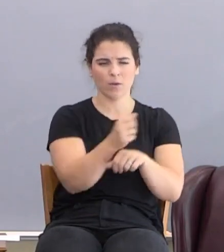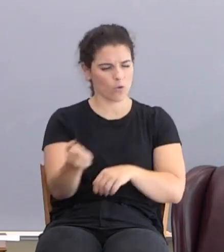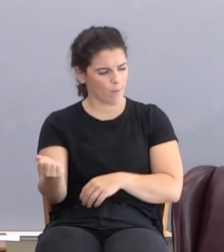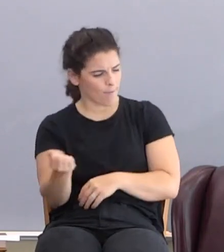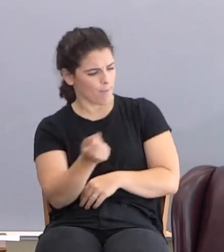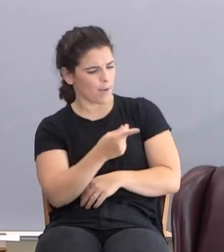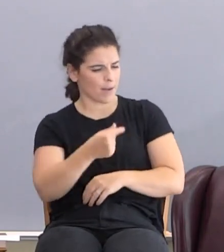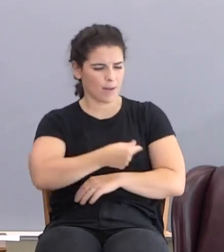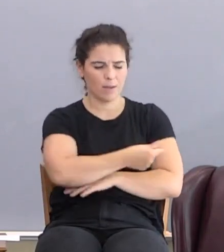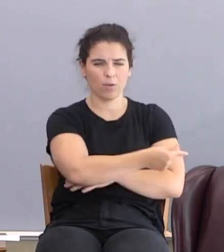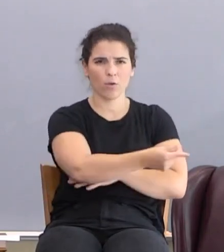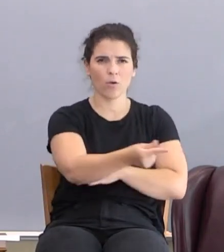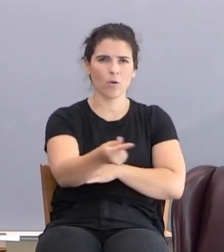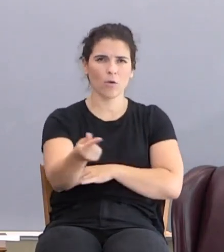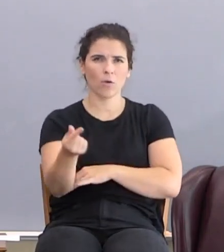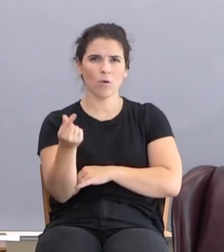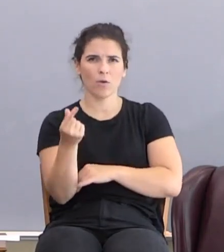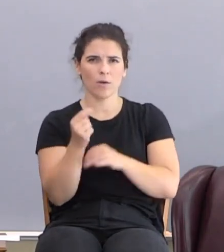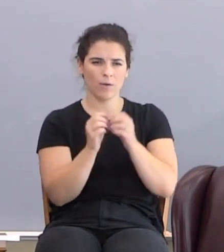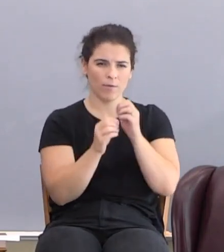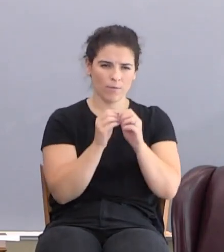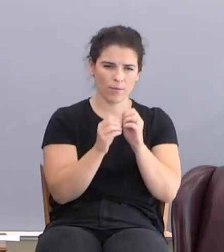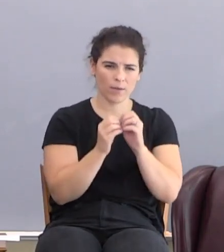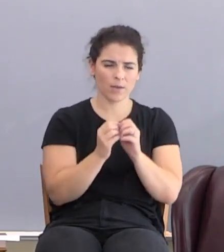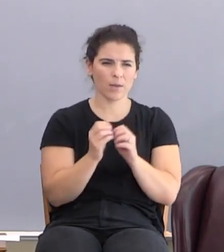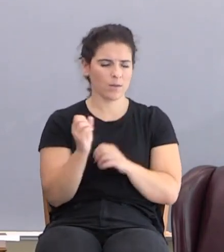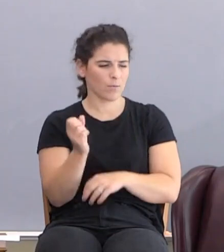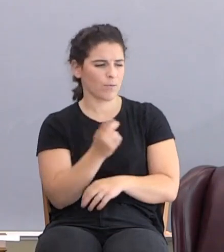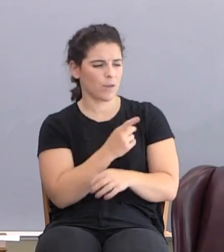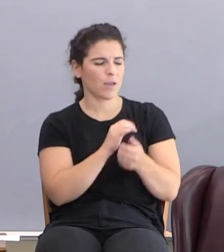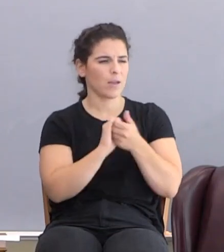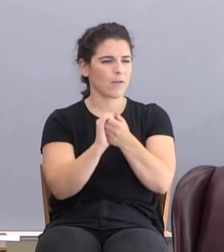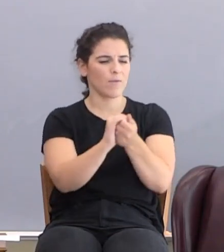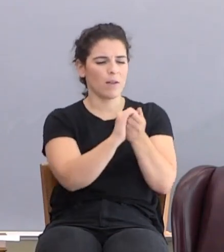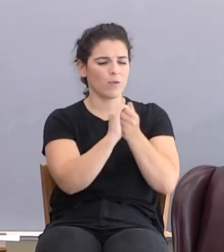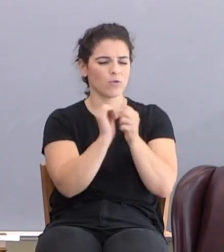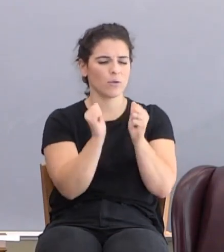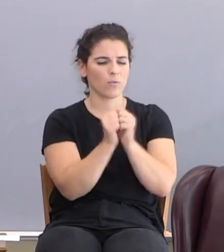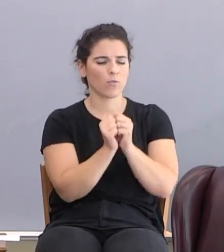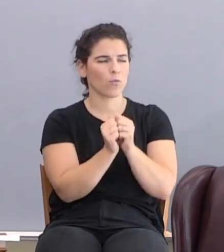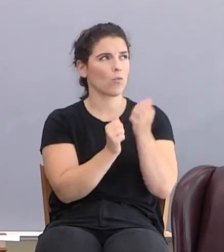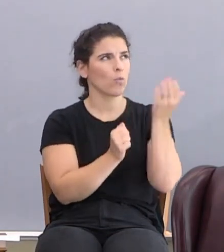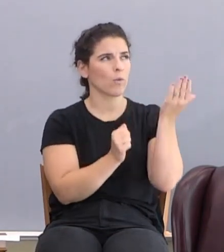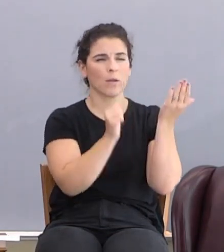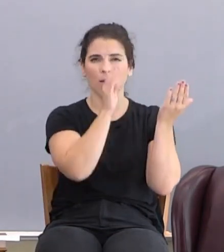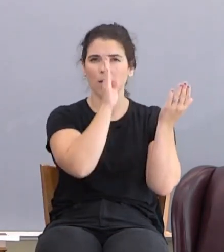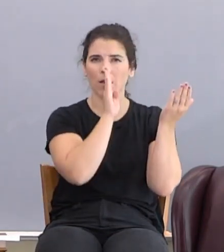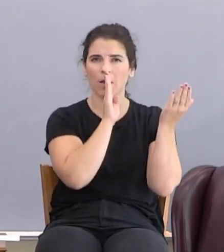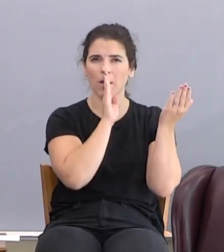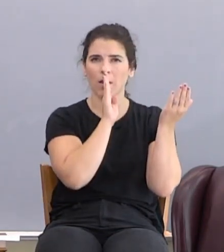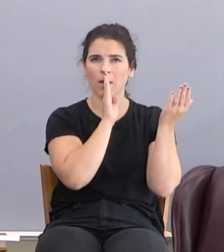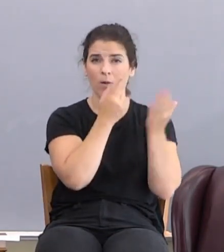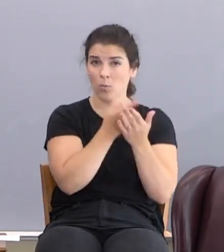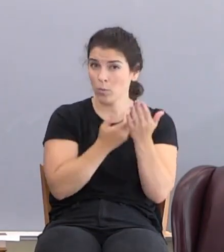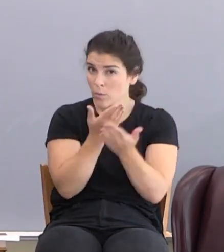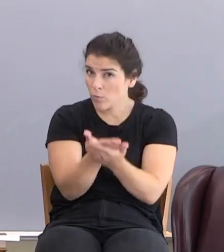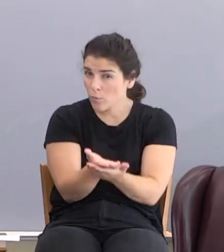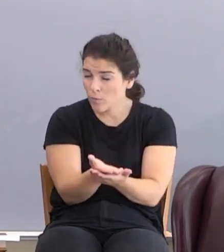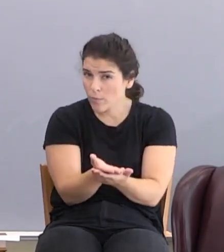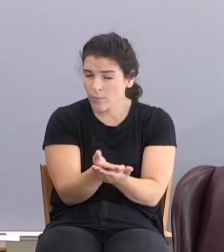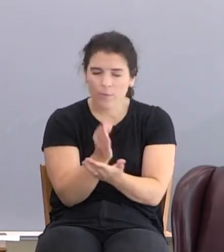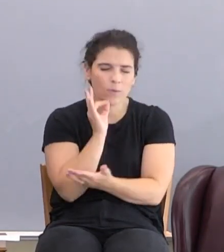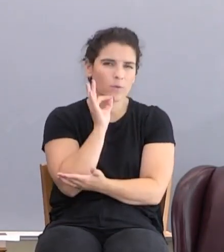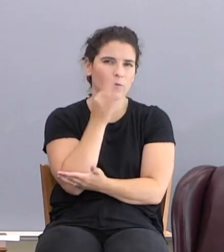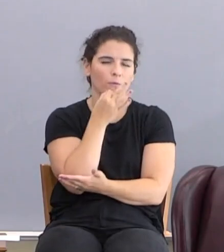garden and restore us back into fellowship with God. Now, what's the proof? The